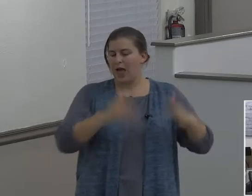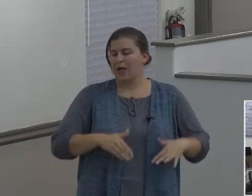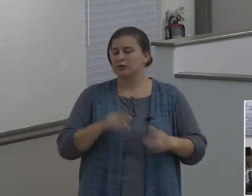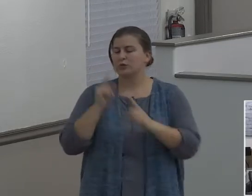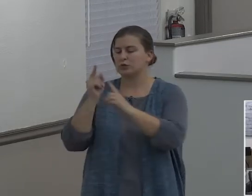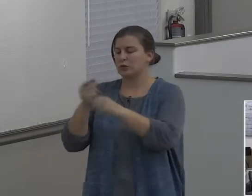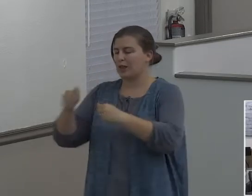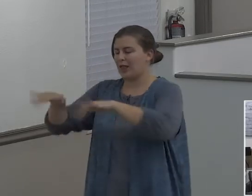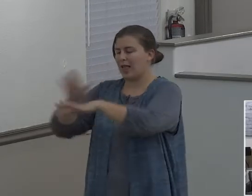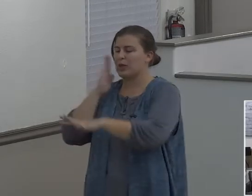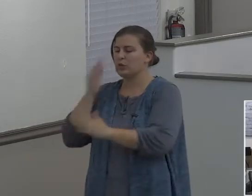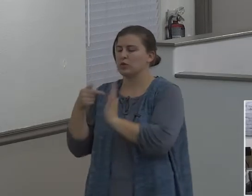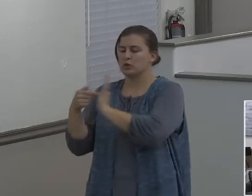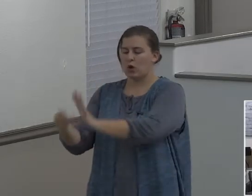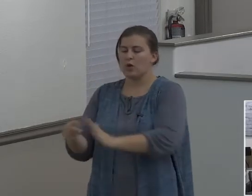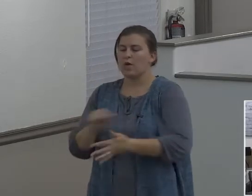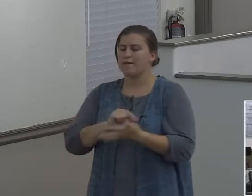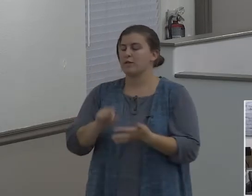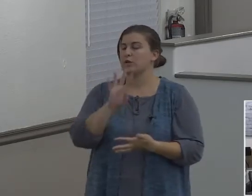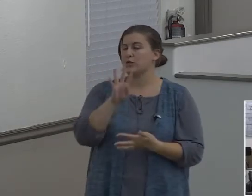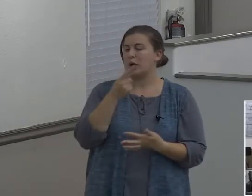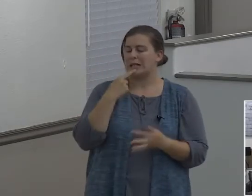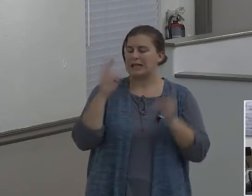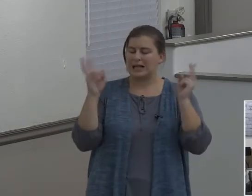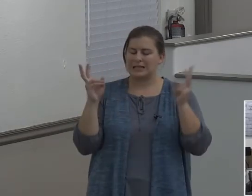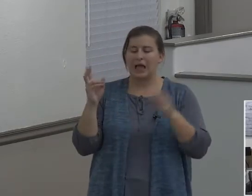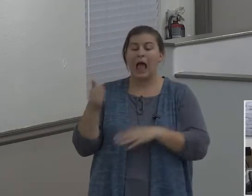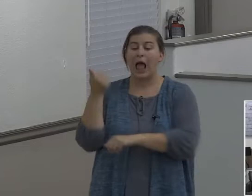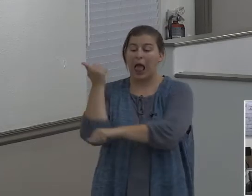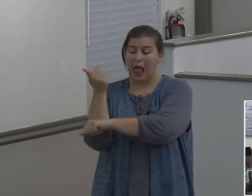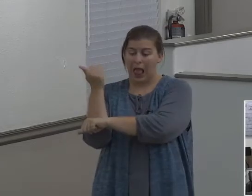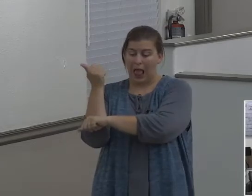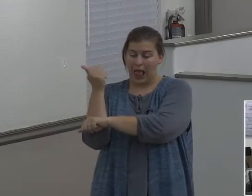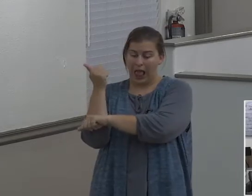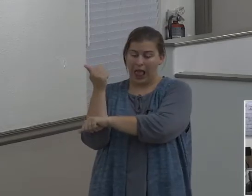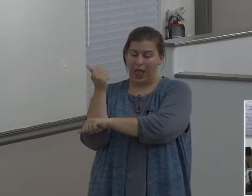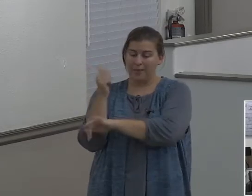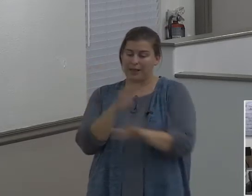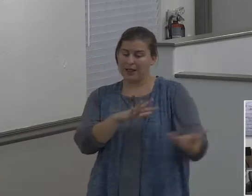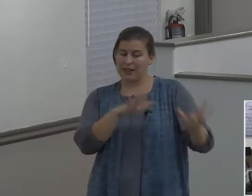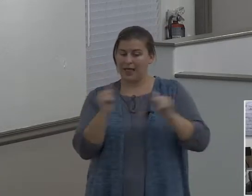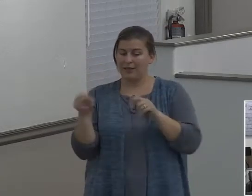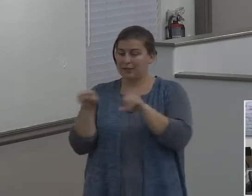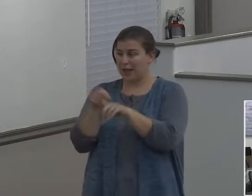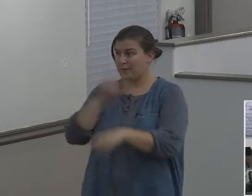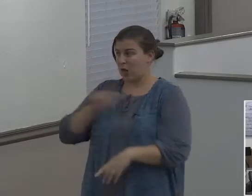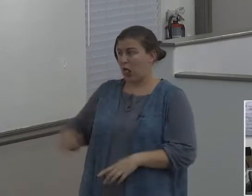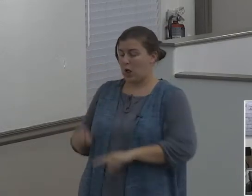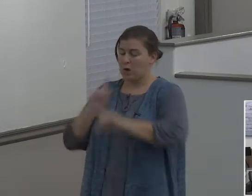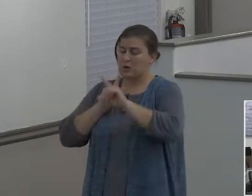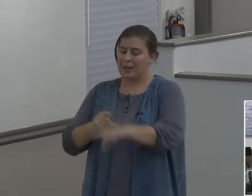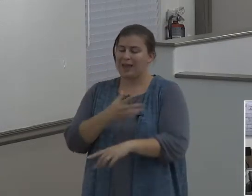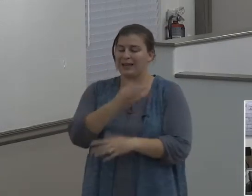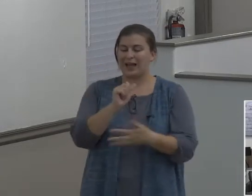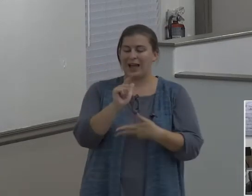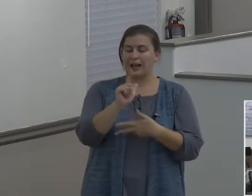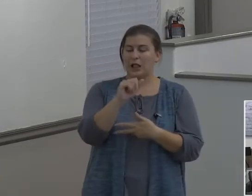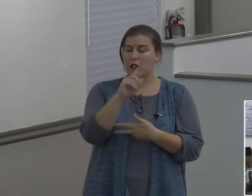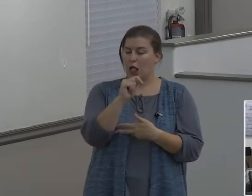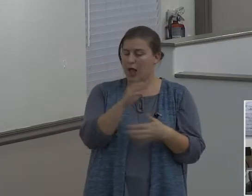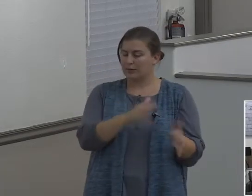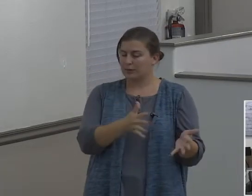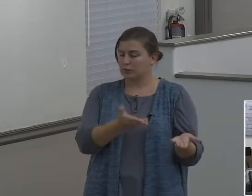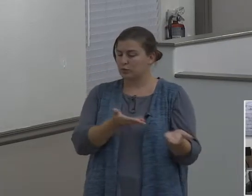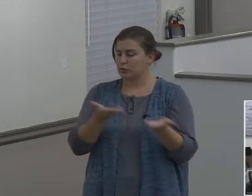notice what it says, so Abram departed as the Lord had spoken unto him, and Lot went with him, and Abram was 75